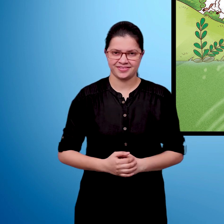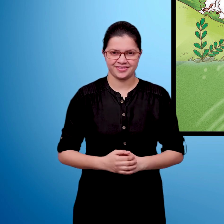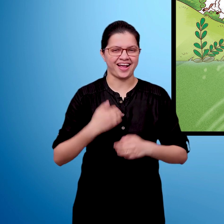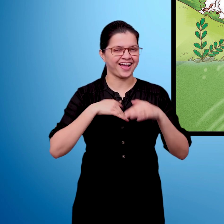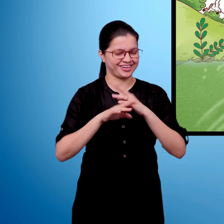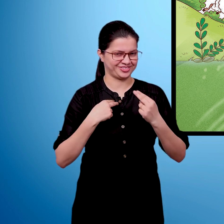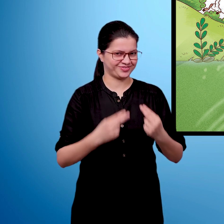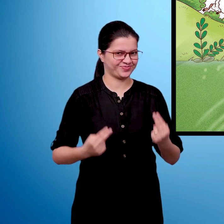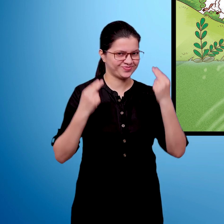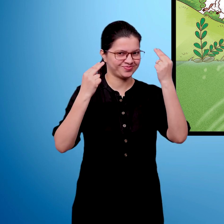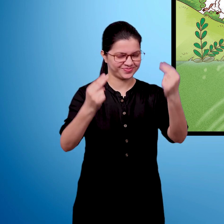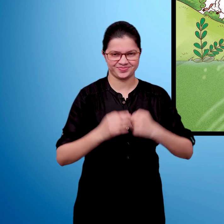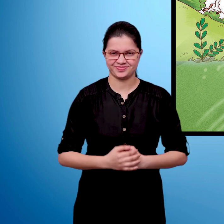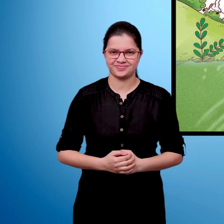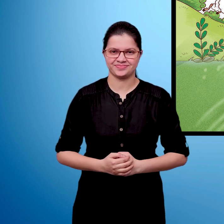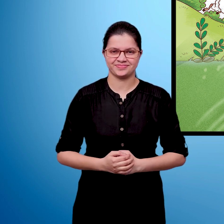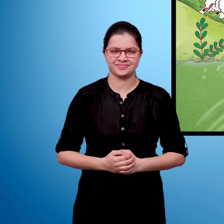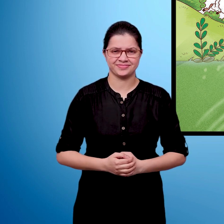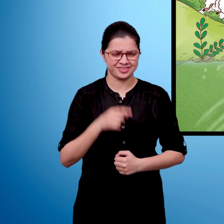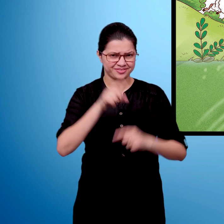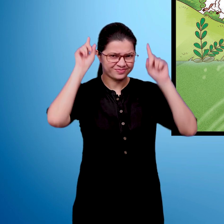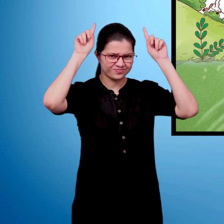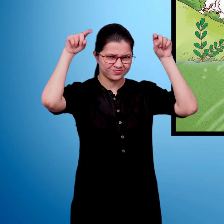Once there was a little lamb